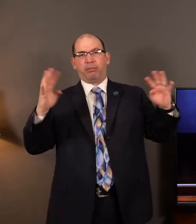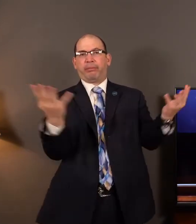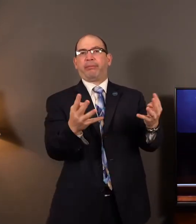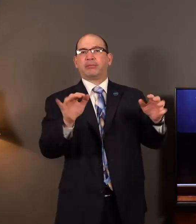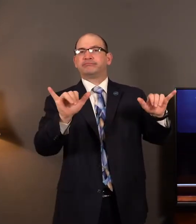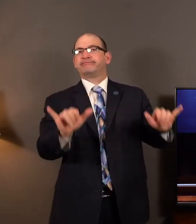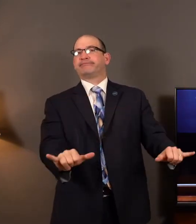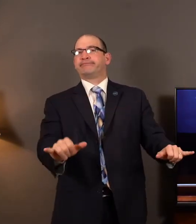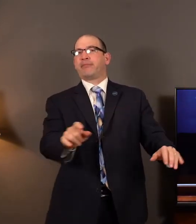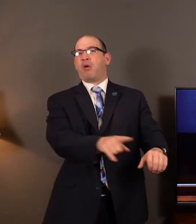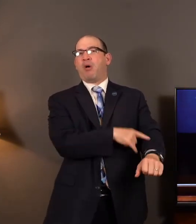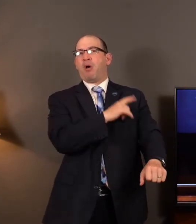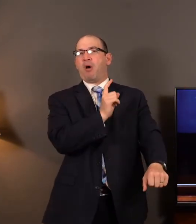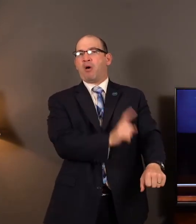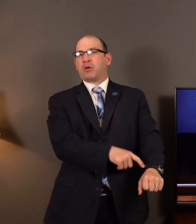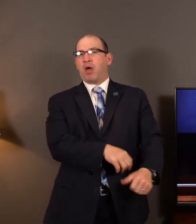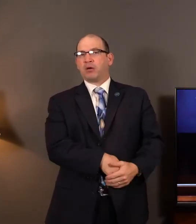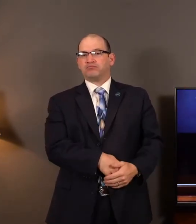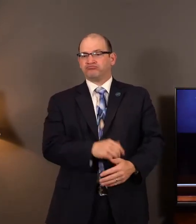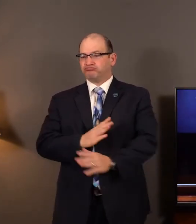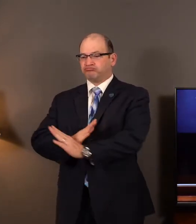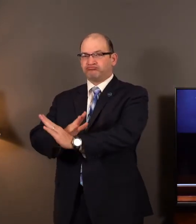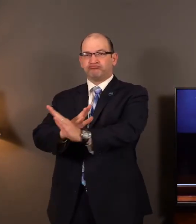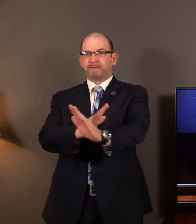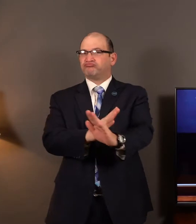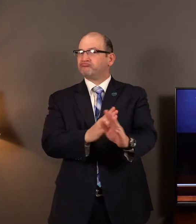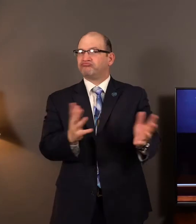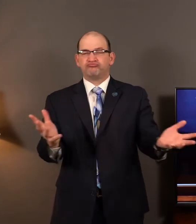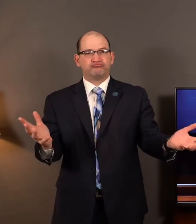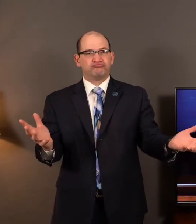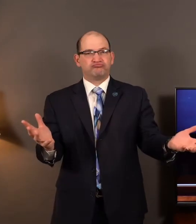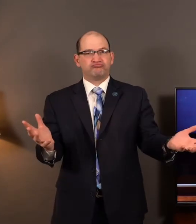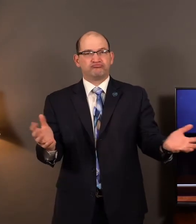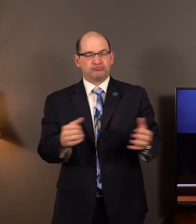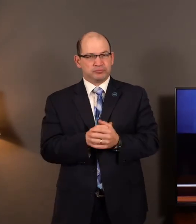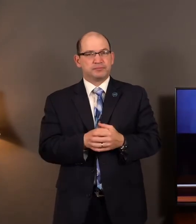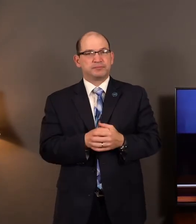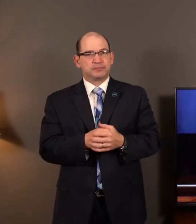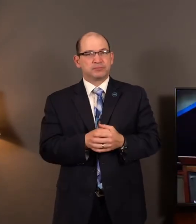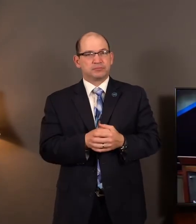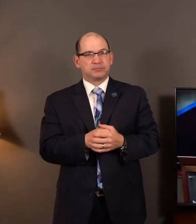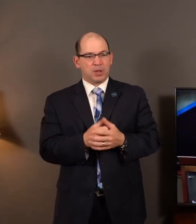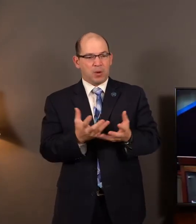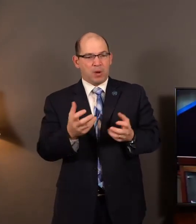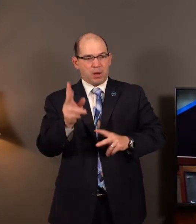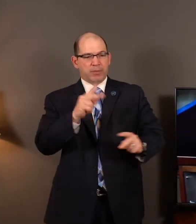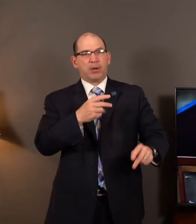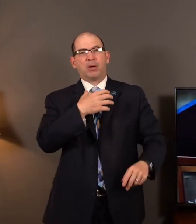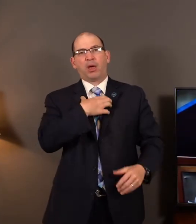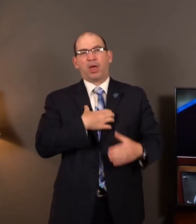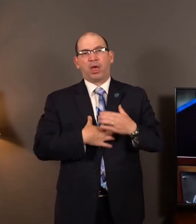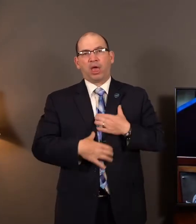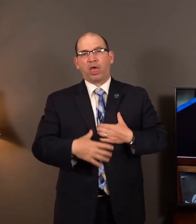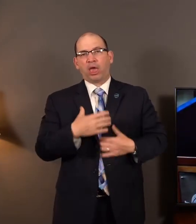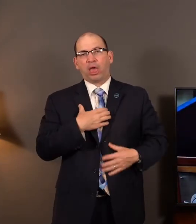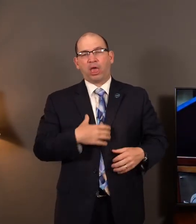And they would let nothing in or out of that city. The goal of that was to starve the people out to the point where they would surrender